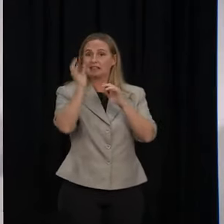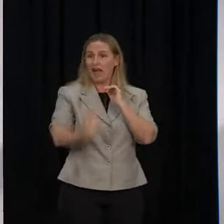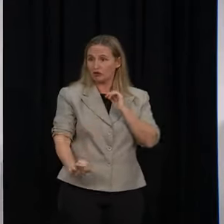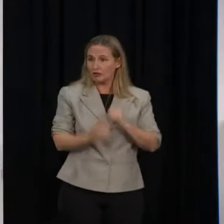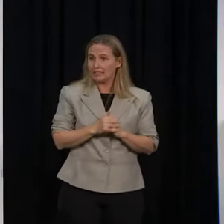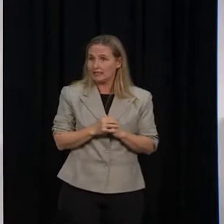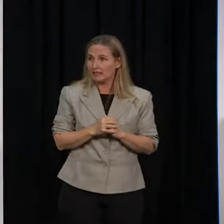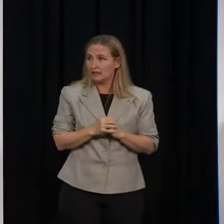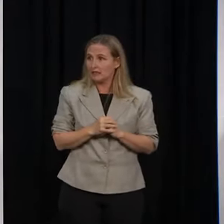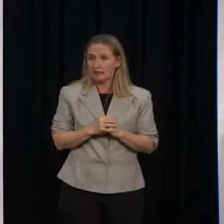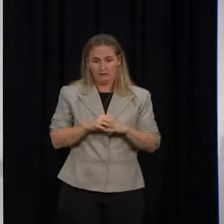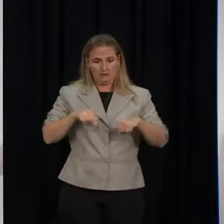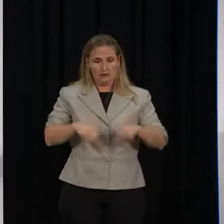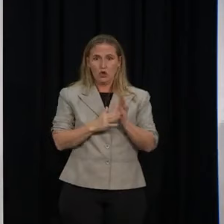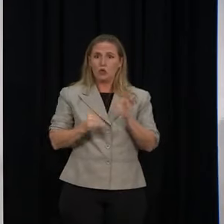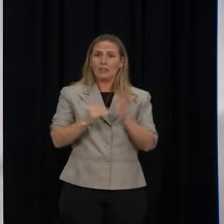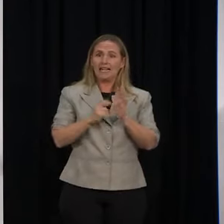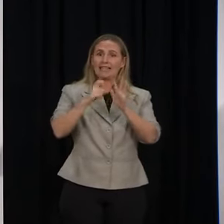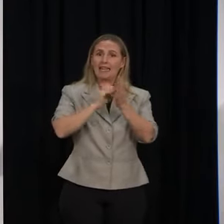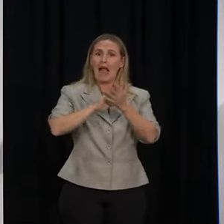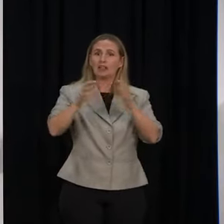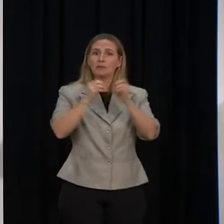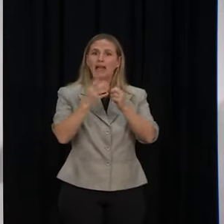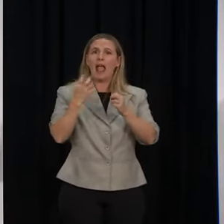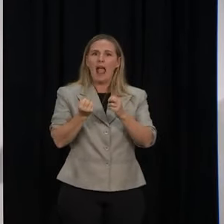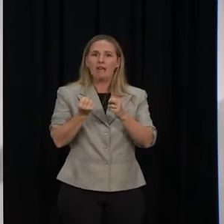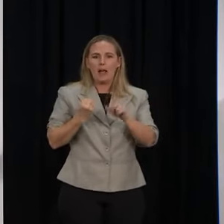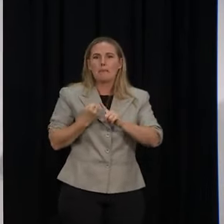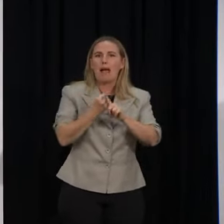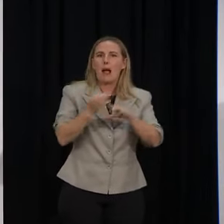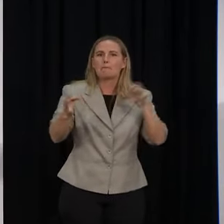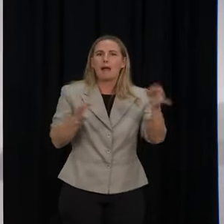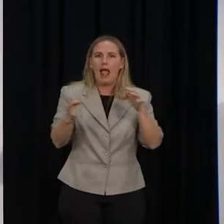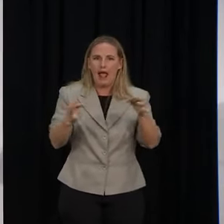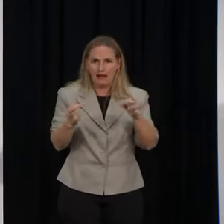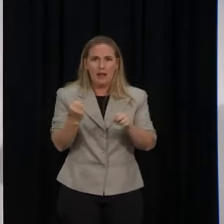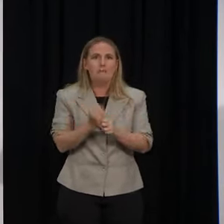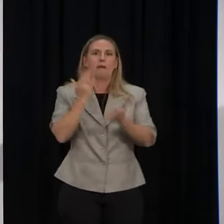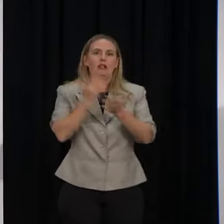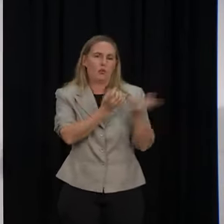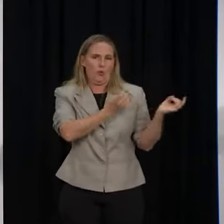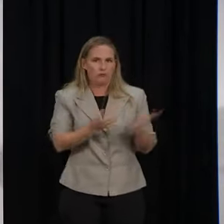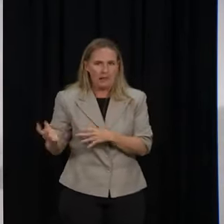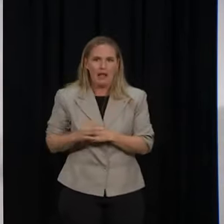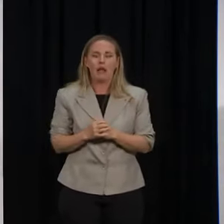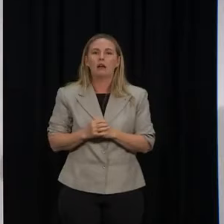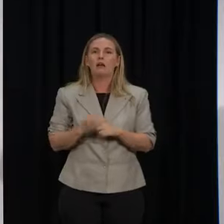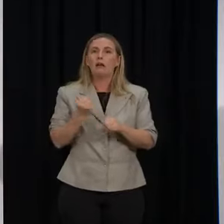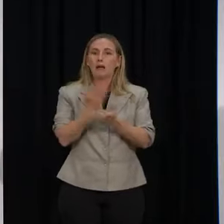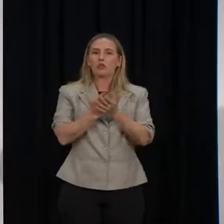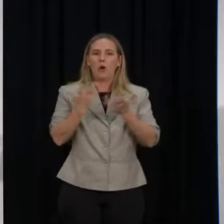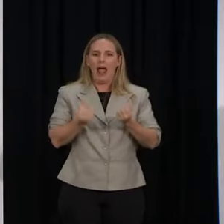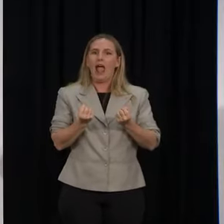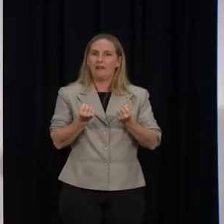DHBs, they have been putting in place contingency plans to make sure that we are, for instance, have enough physical space